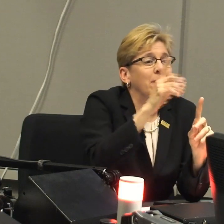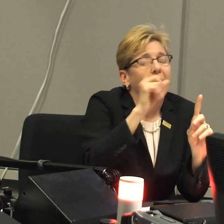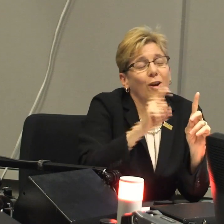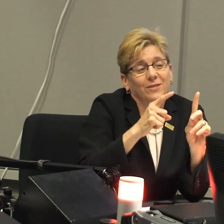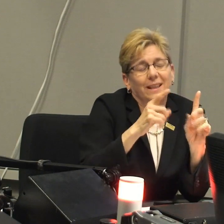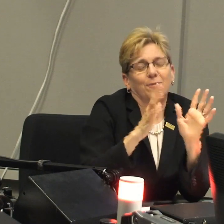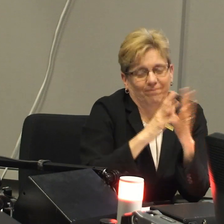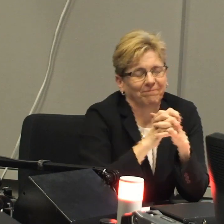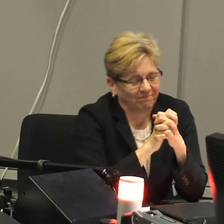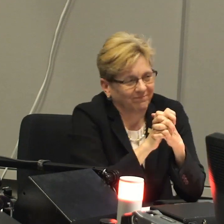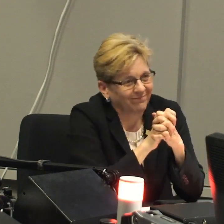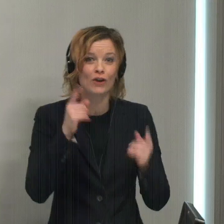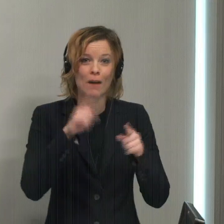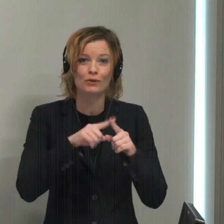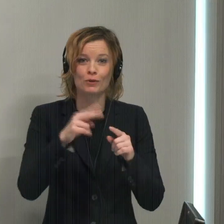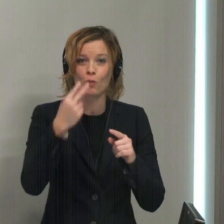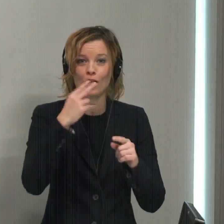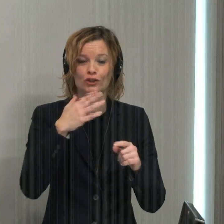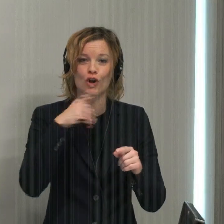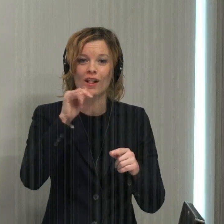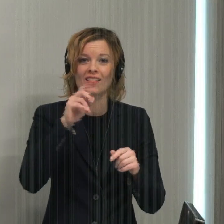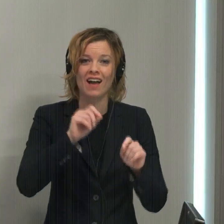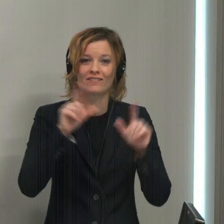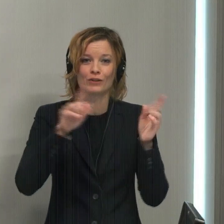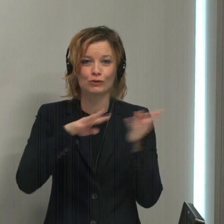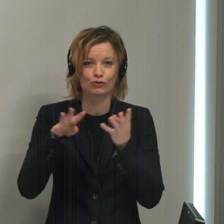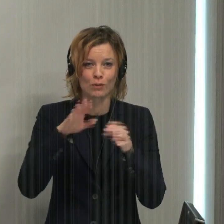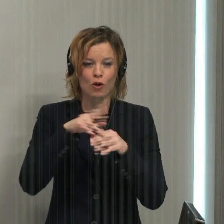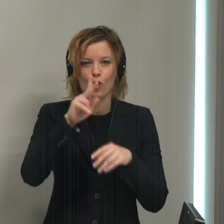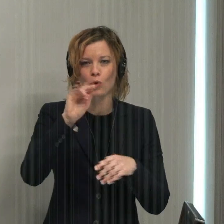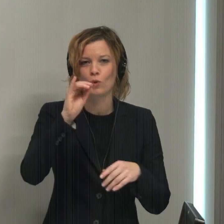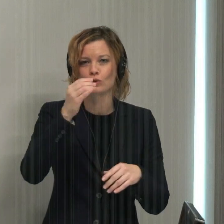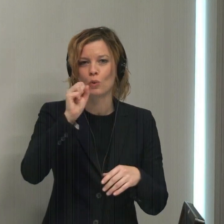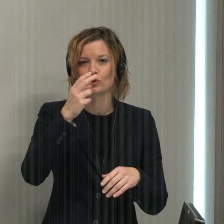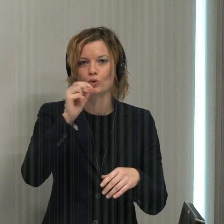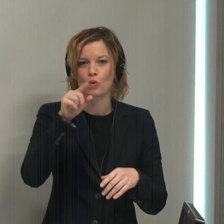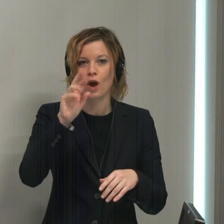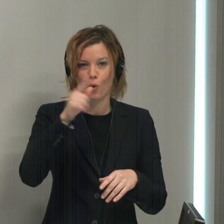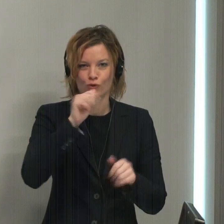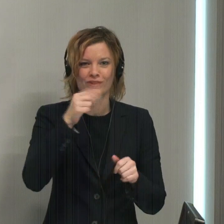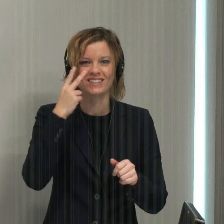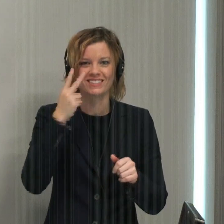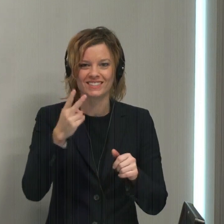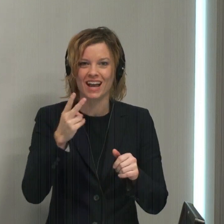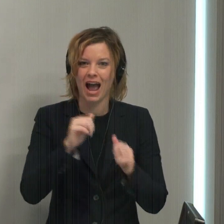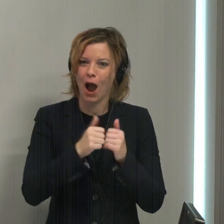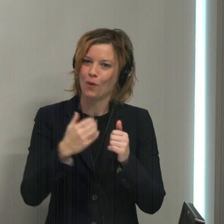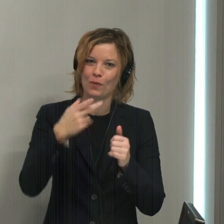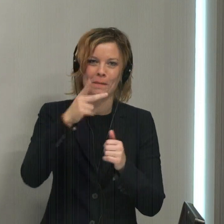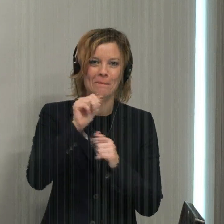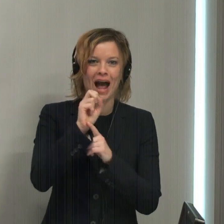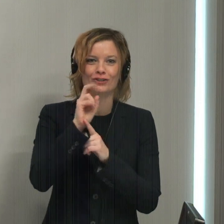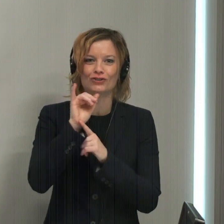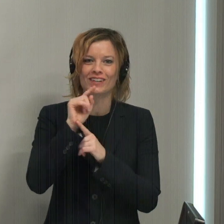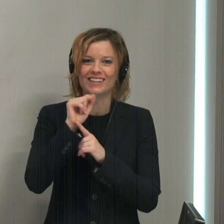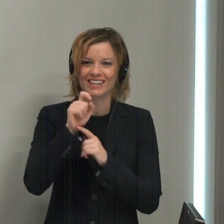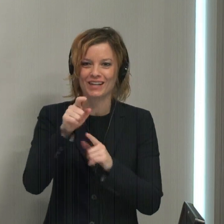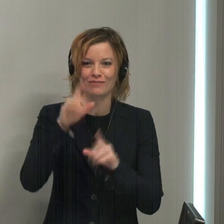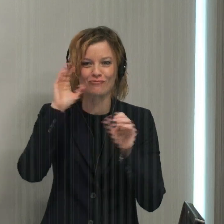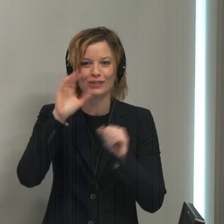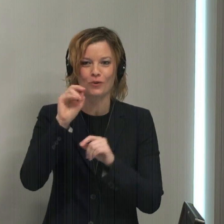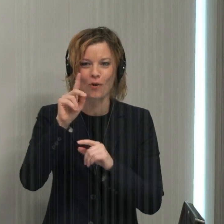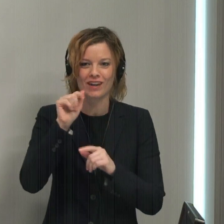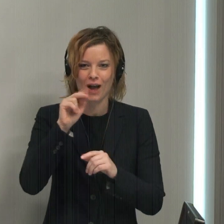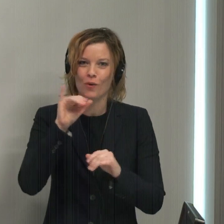well. If you happen to be watching our live video stream at KojoShow.org, you can see just how passionate President Cordano is